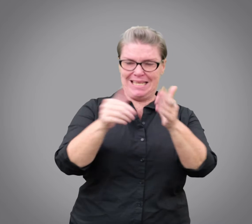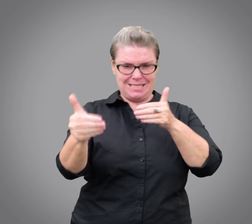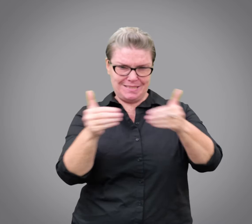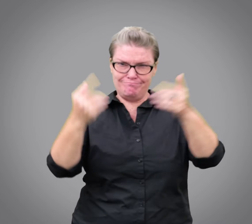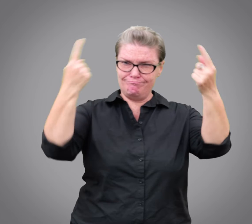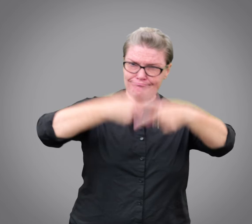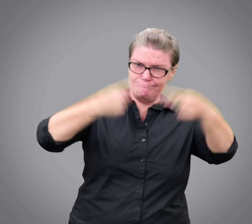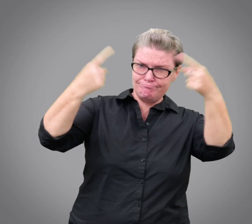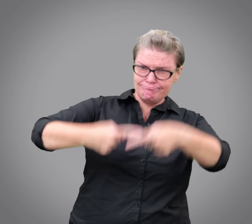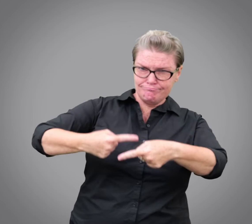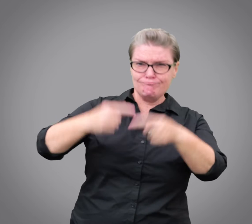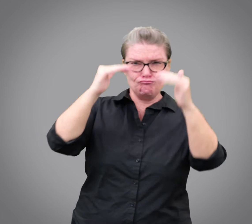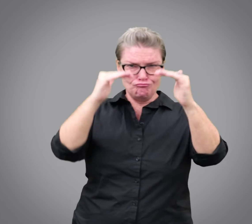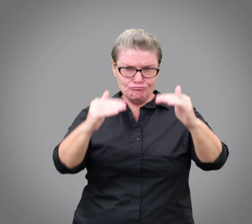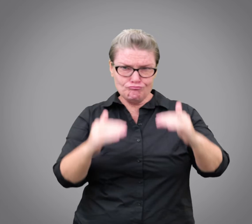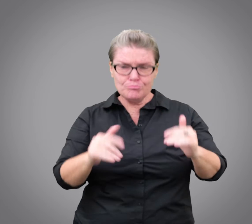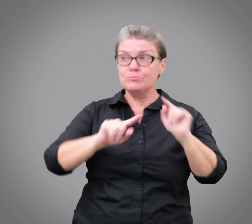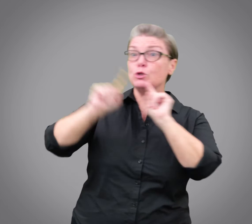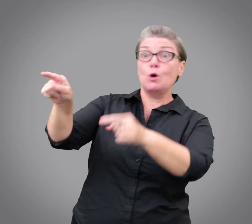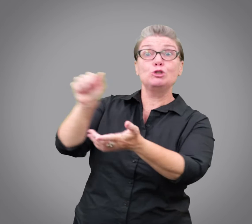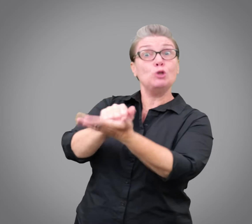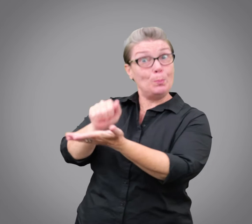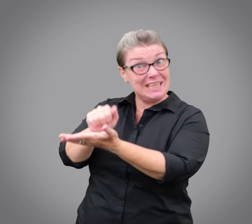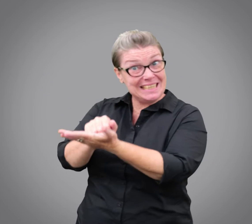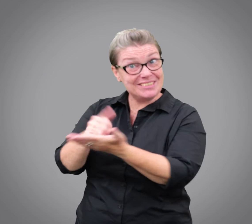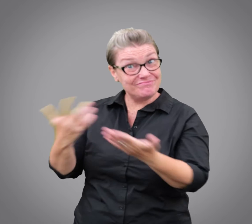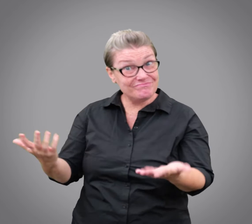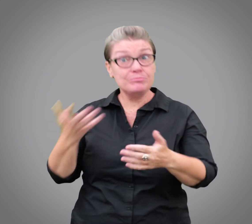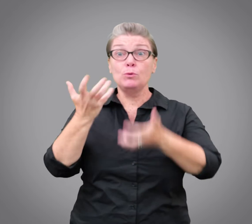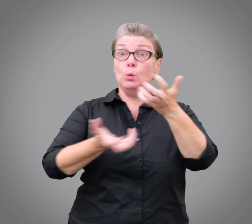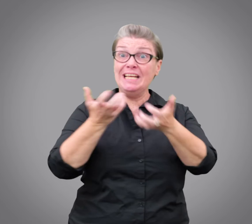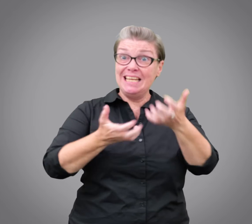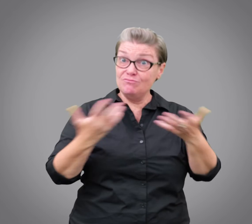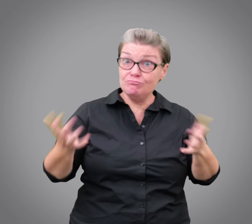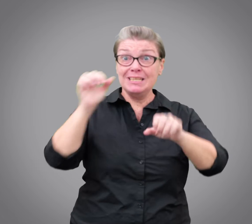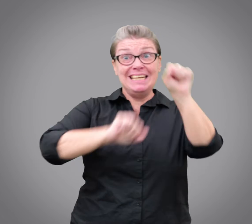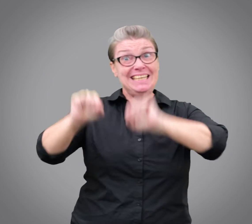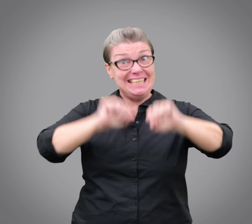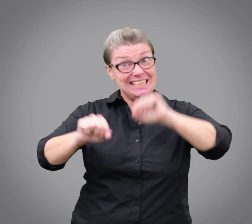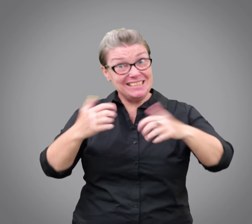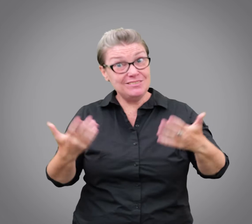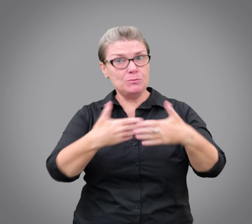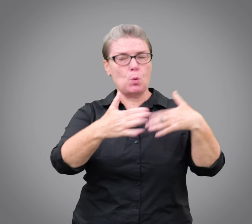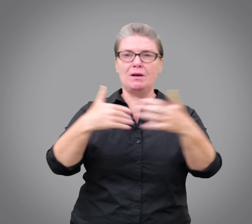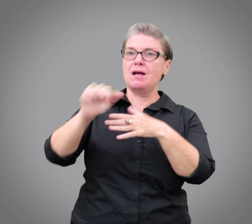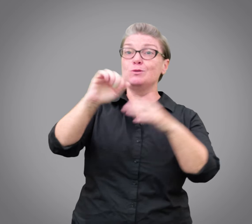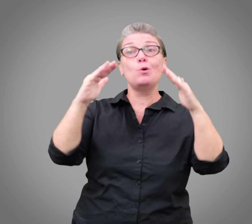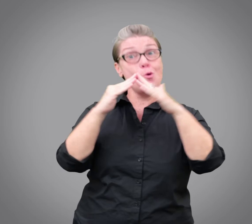and budgeting for shopping, preparing meals, cleaning and help organising your home,